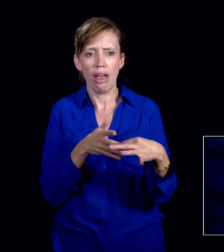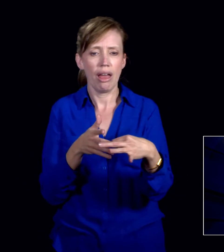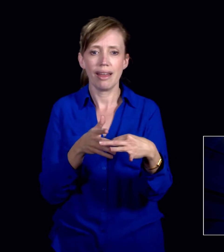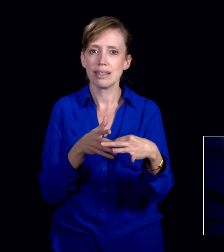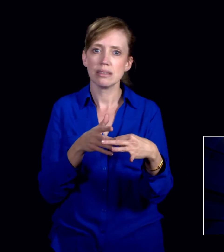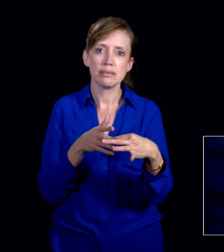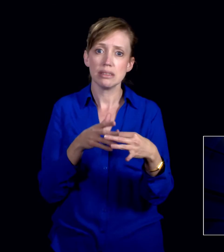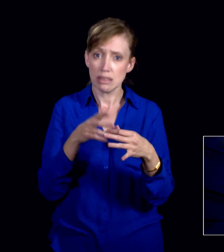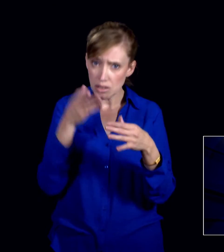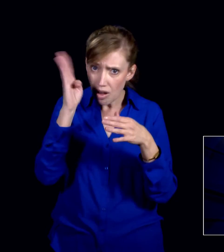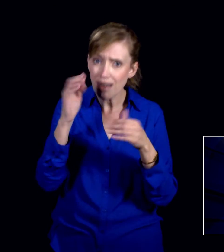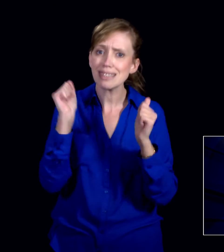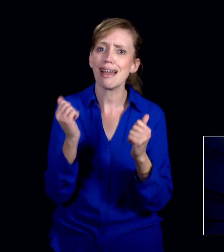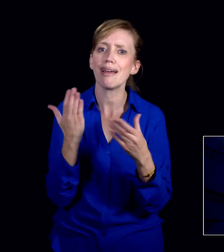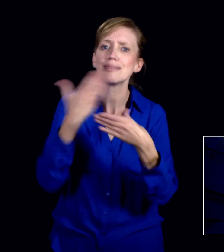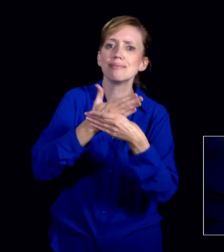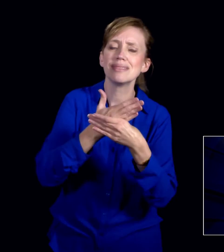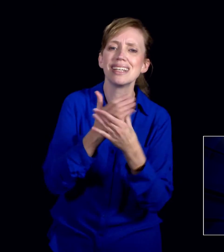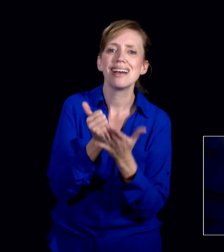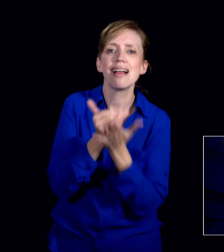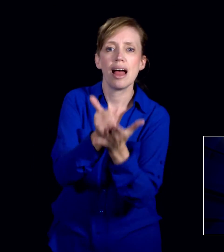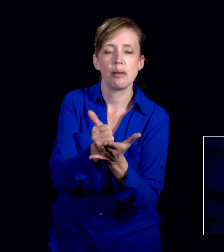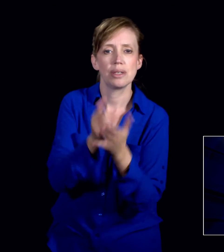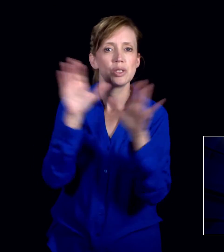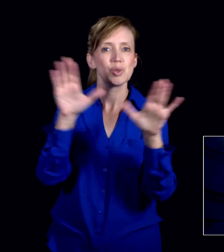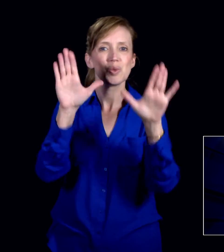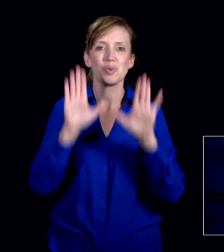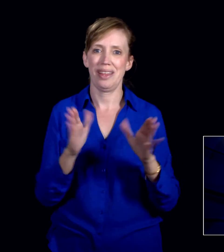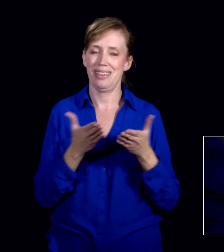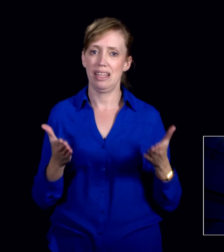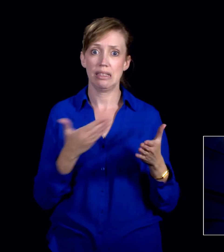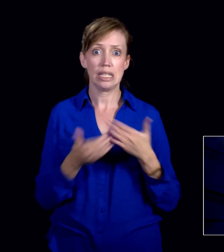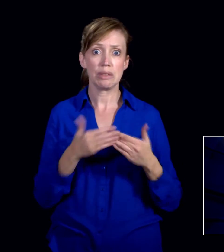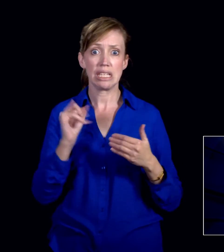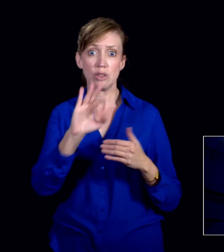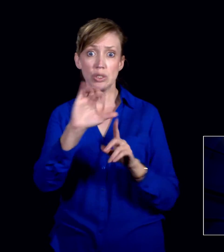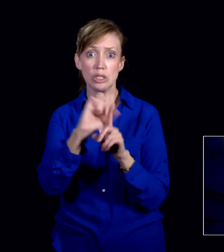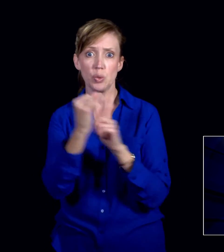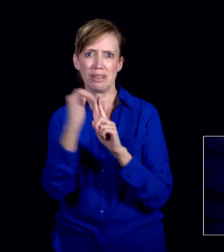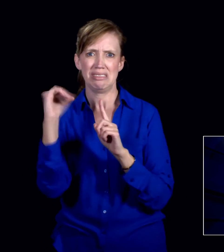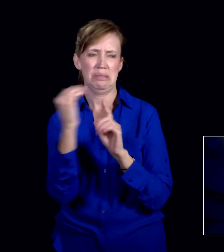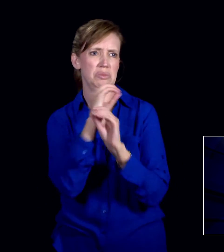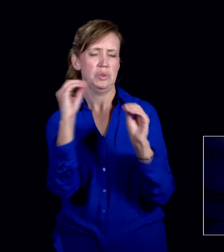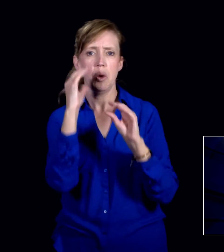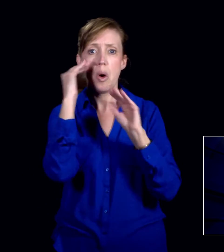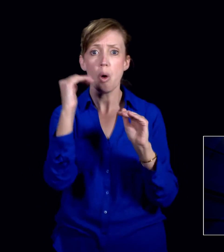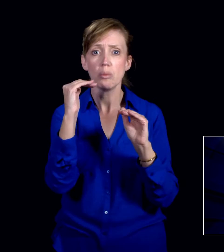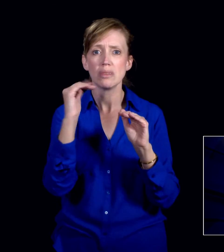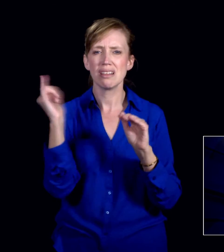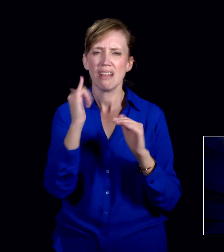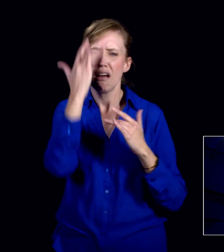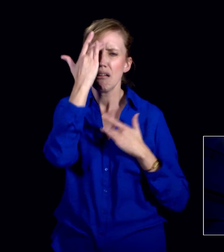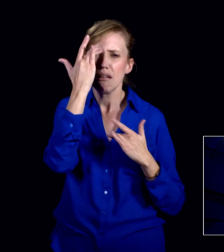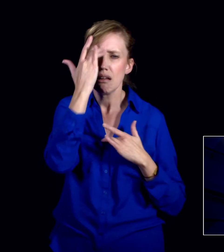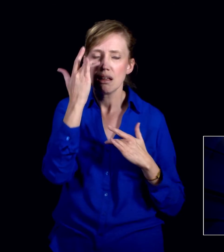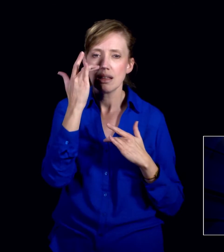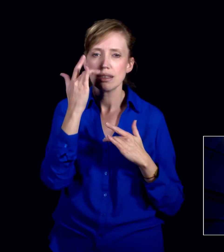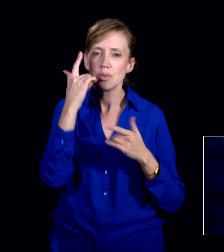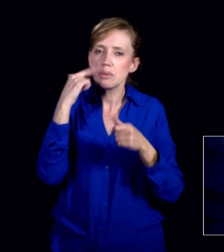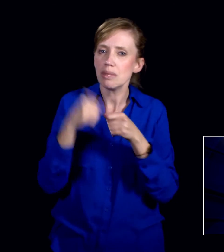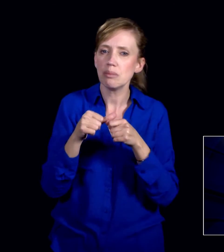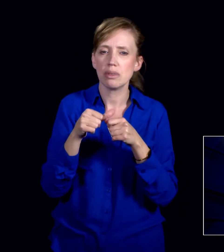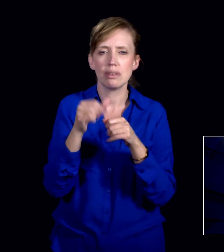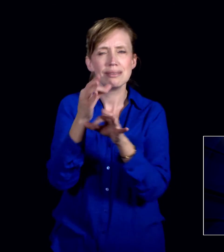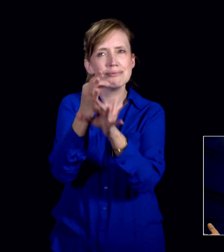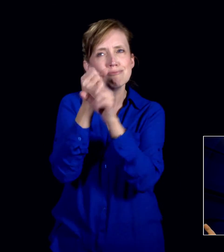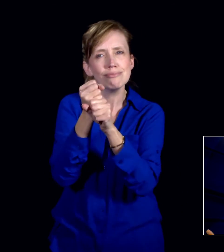go that way at all. God can intervene and do great things, even if the situation looks as hopeless as leprosy. Remember to have faith